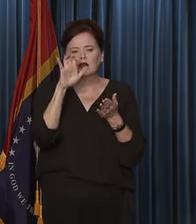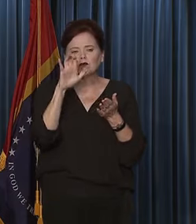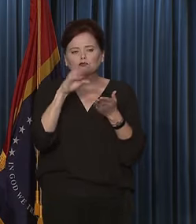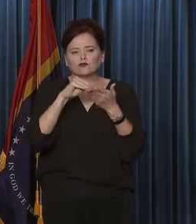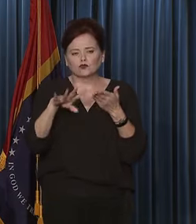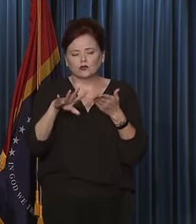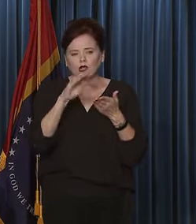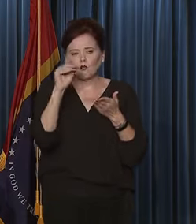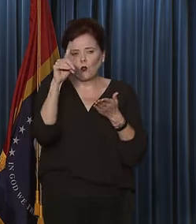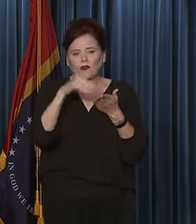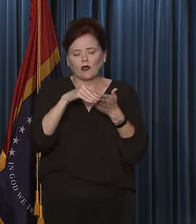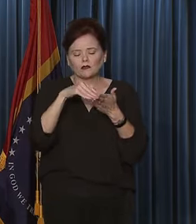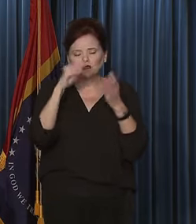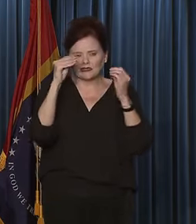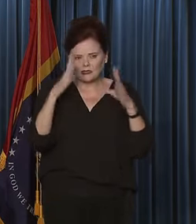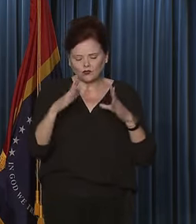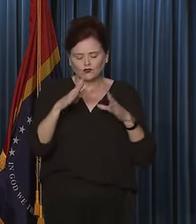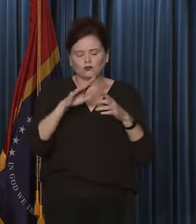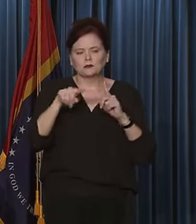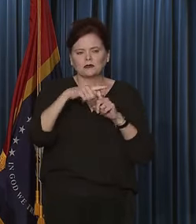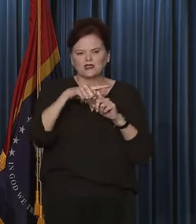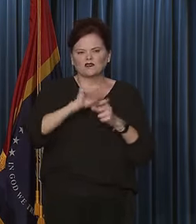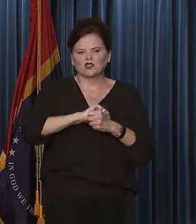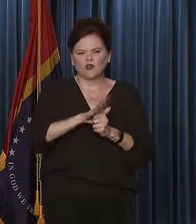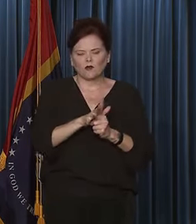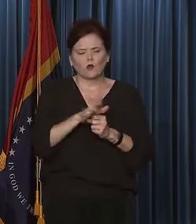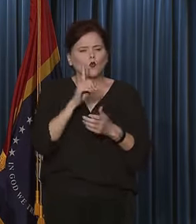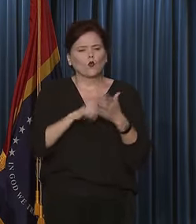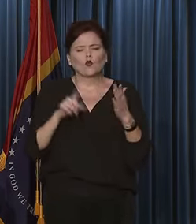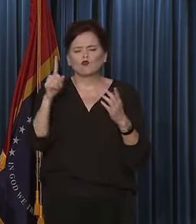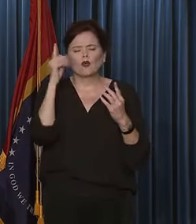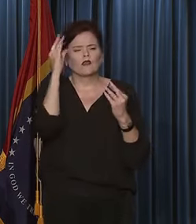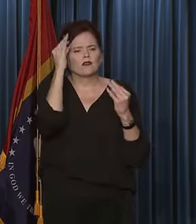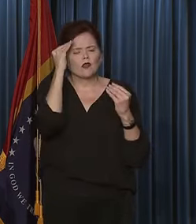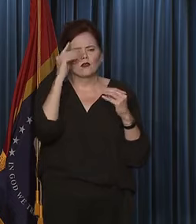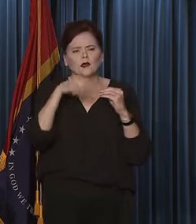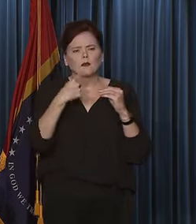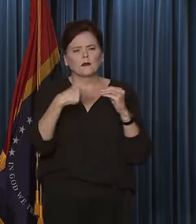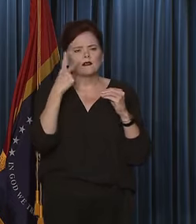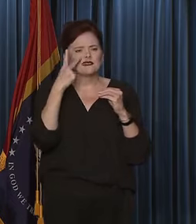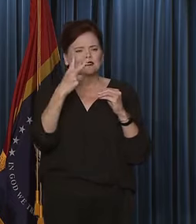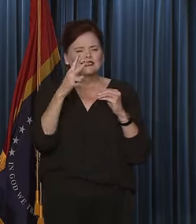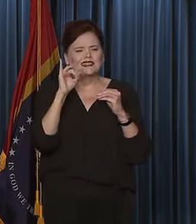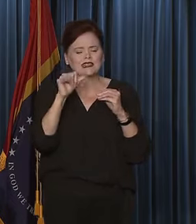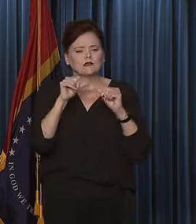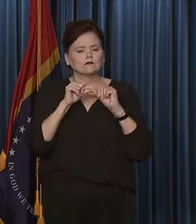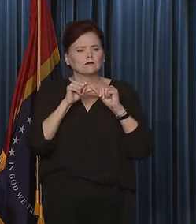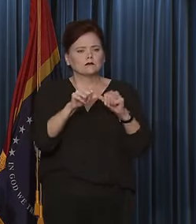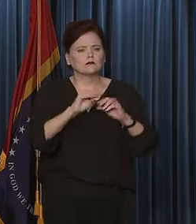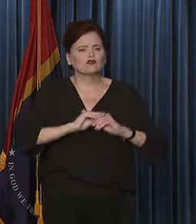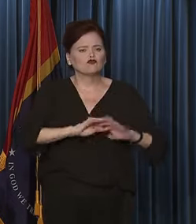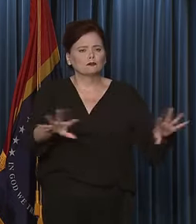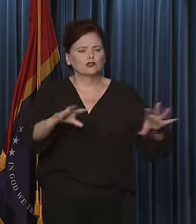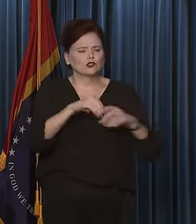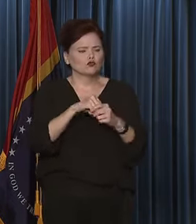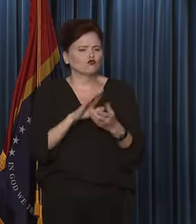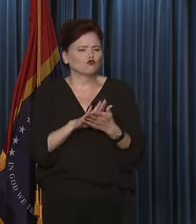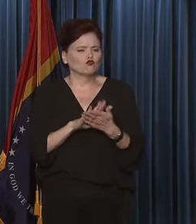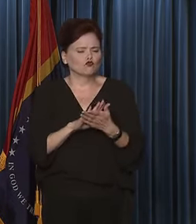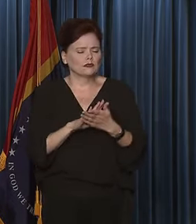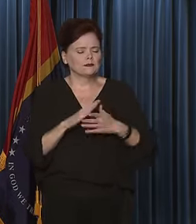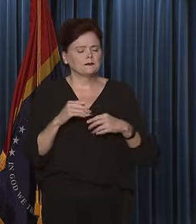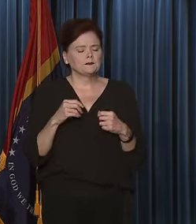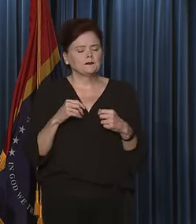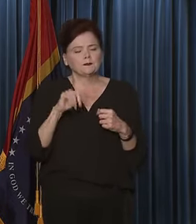nearly 1,000 teachers tested positive for COVID-19. I'm curious what your thoughts are on seeing this continued transmission in schools. Well,